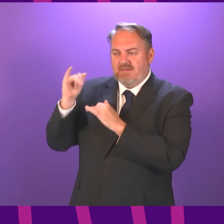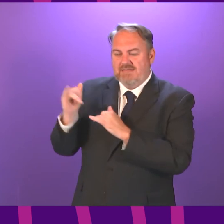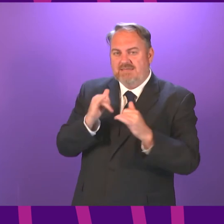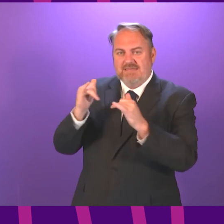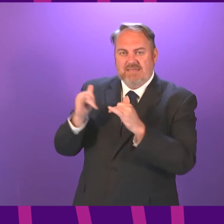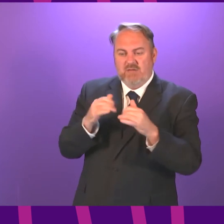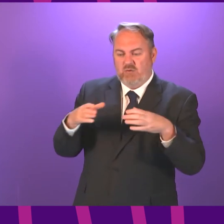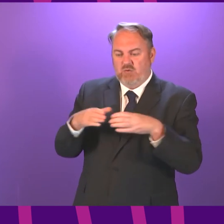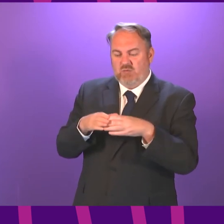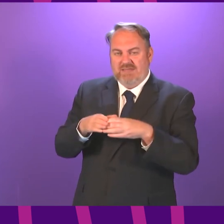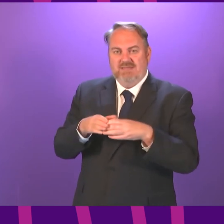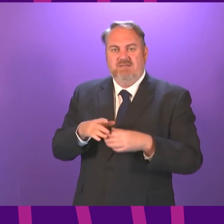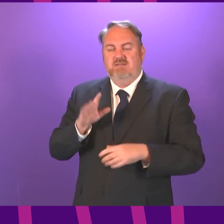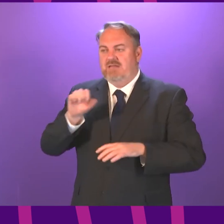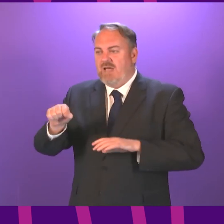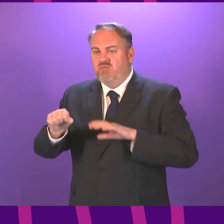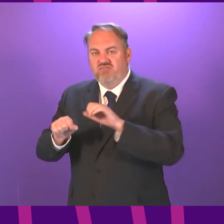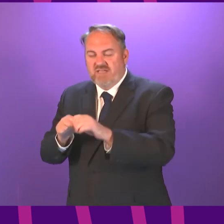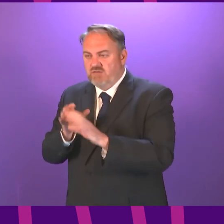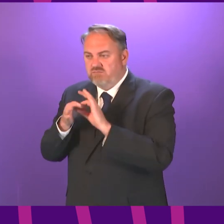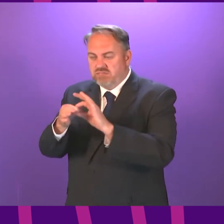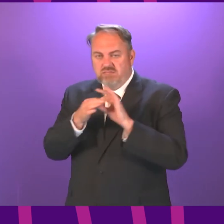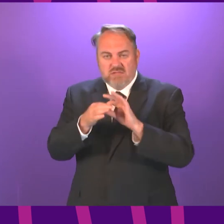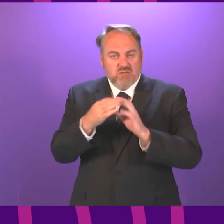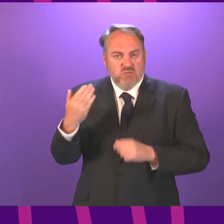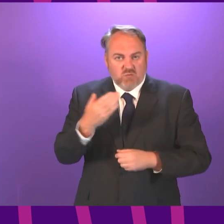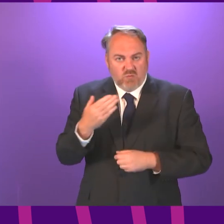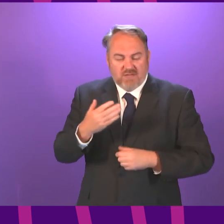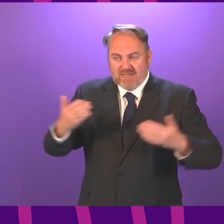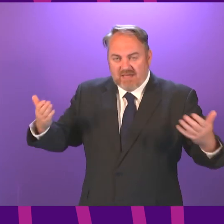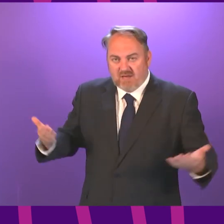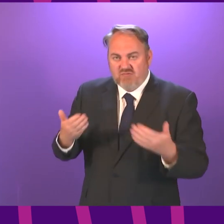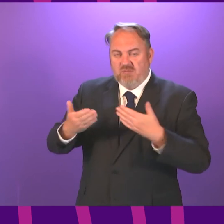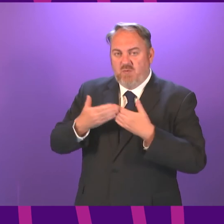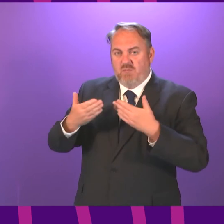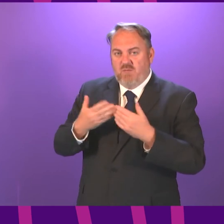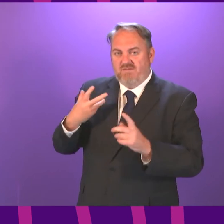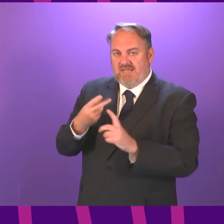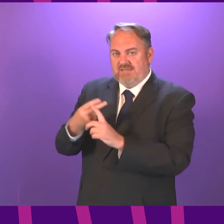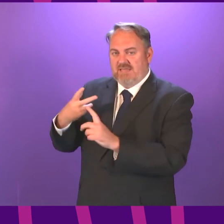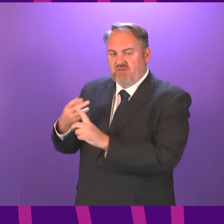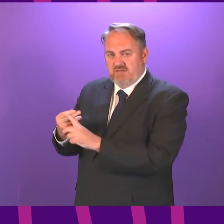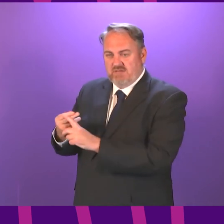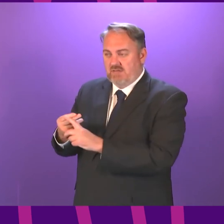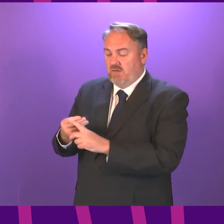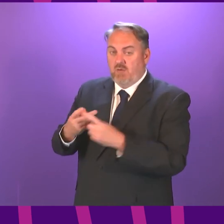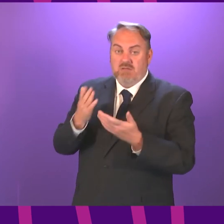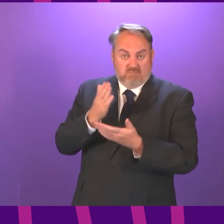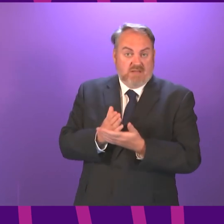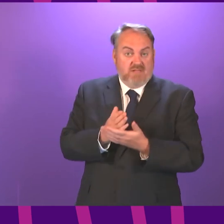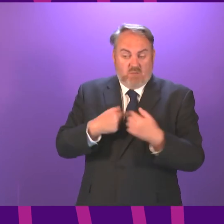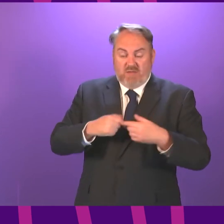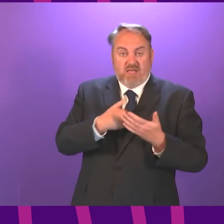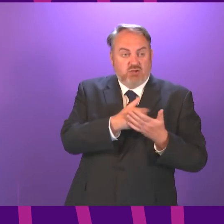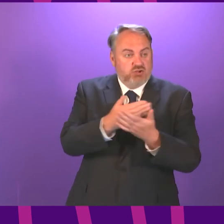community outreach and continued vaccination drive There is a massive opportunity to share learning to